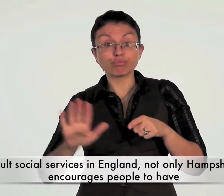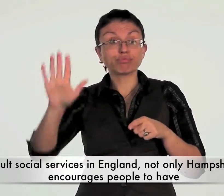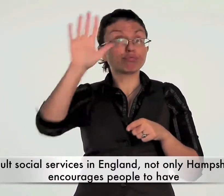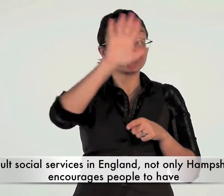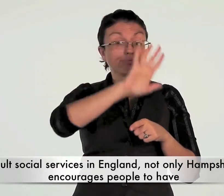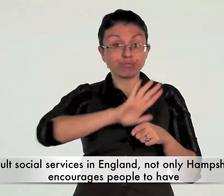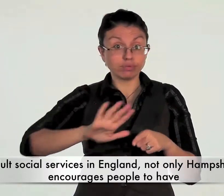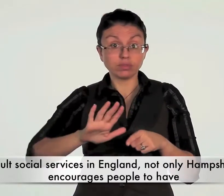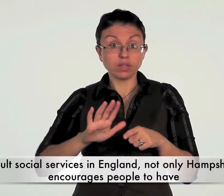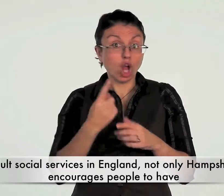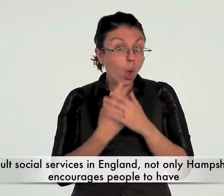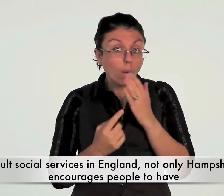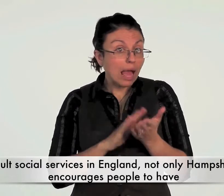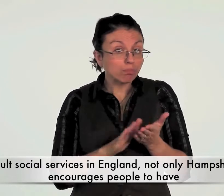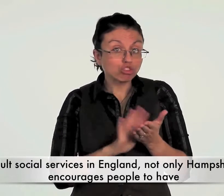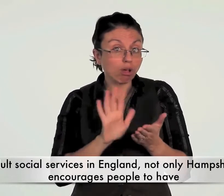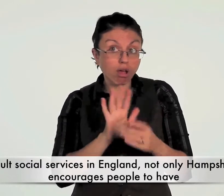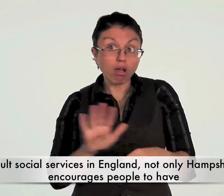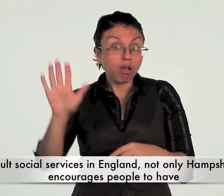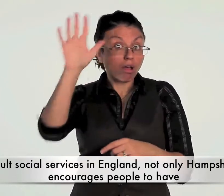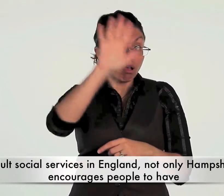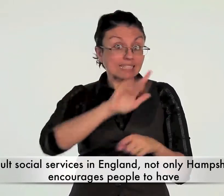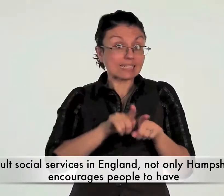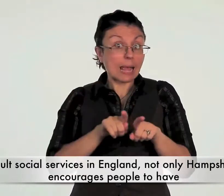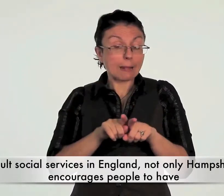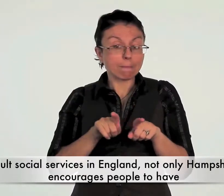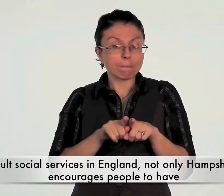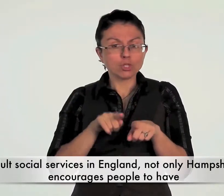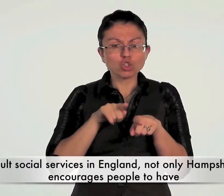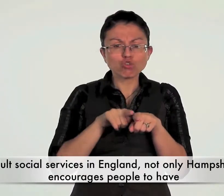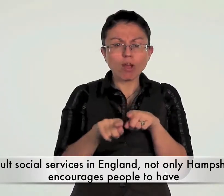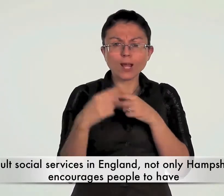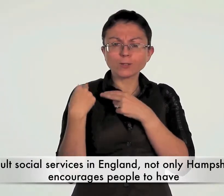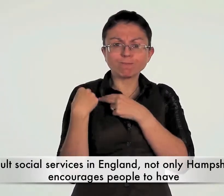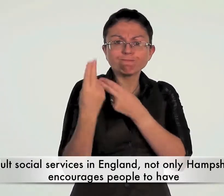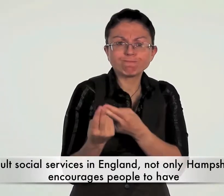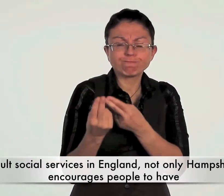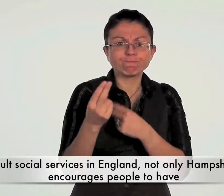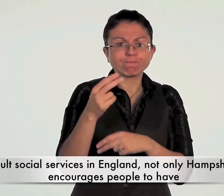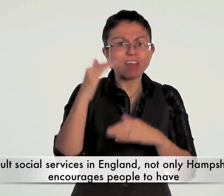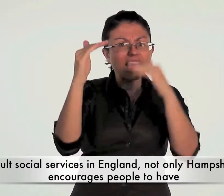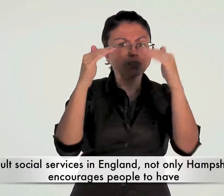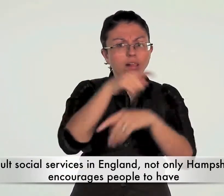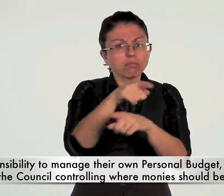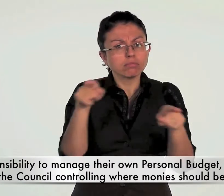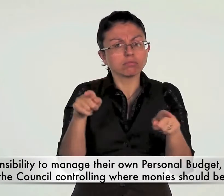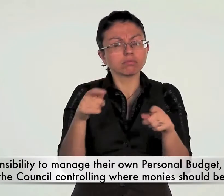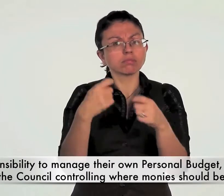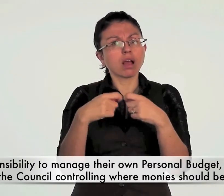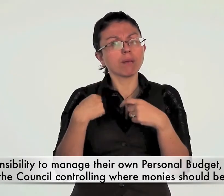Adult social services in England, not only Hampshire, encourages people to have